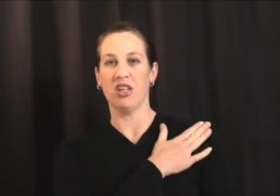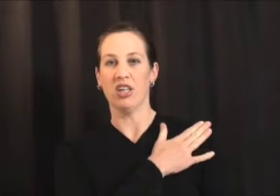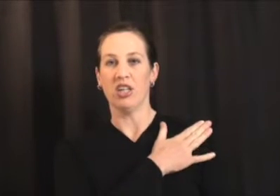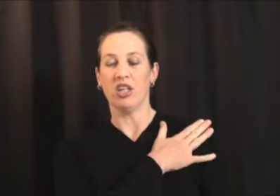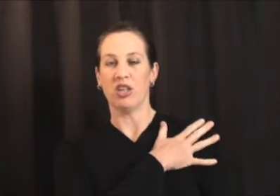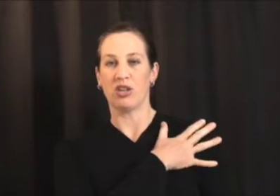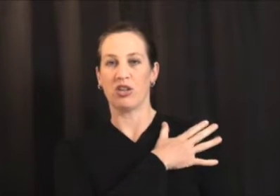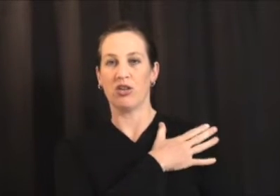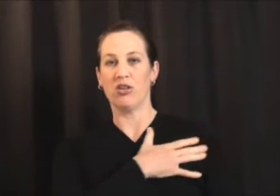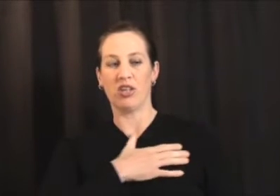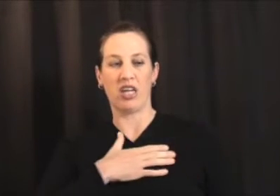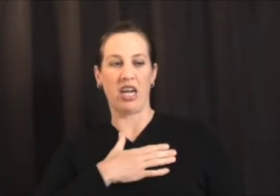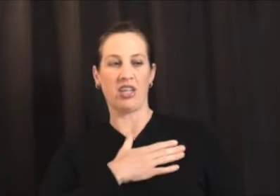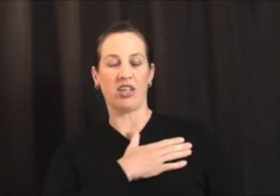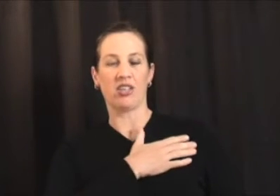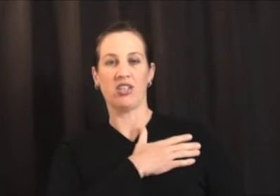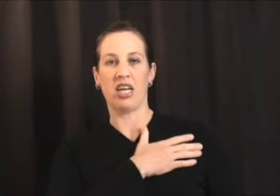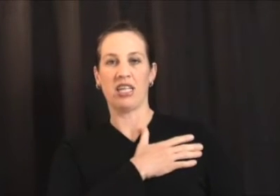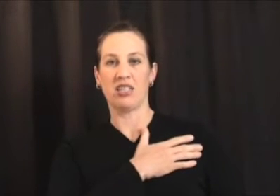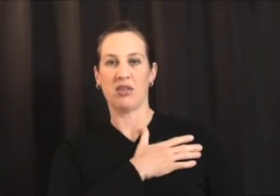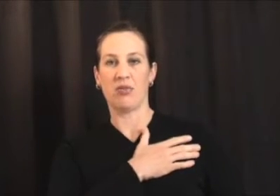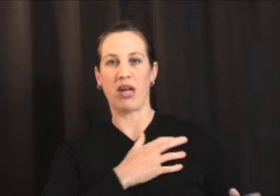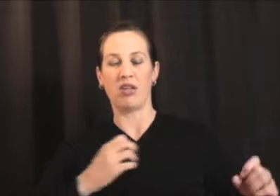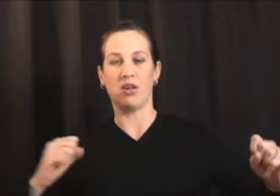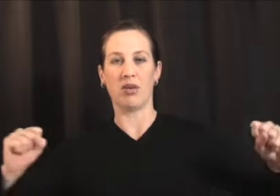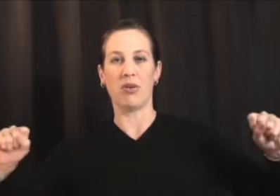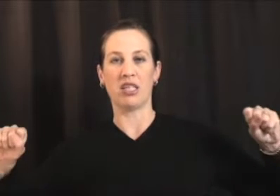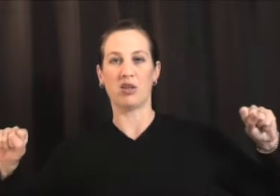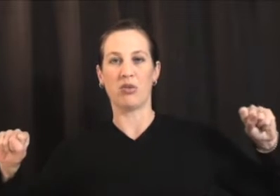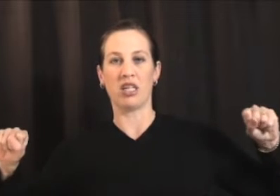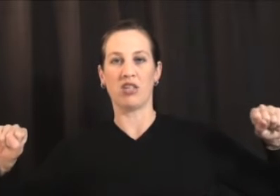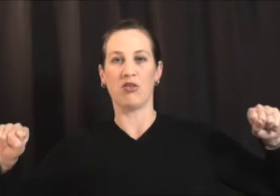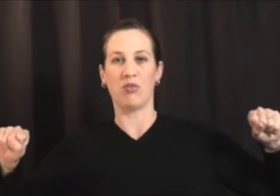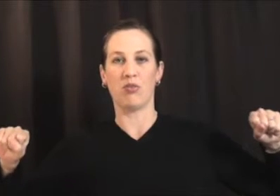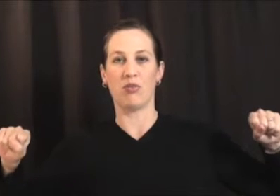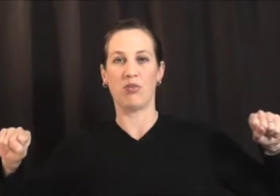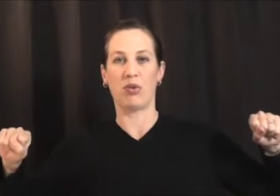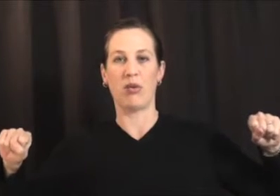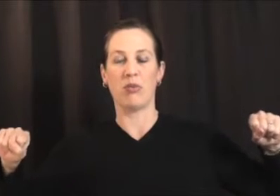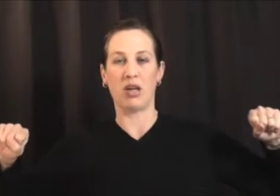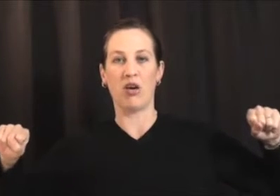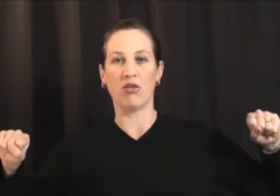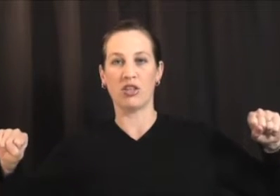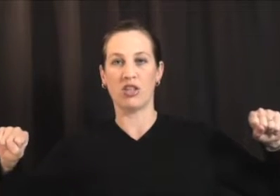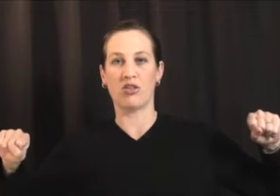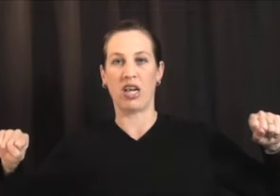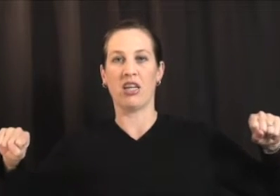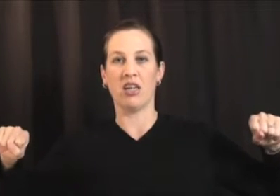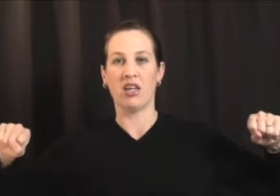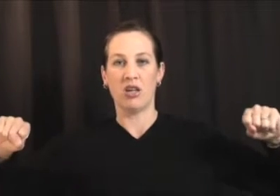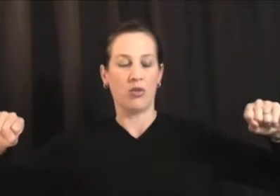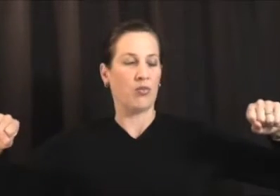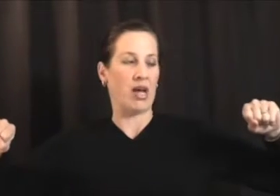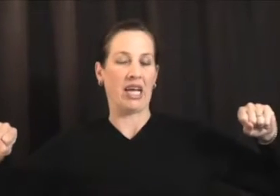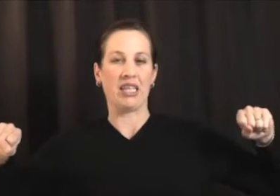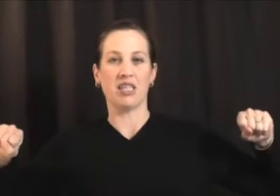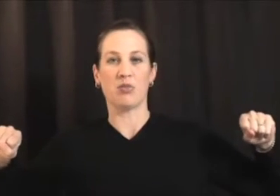your shoulder and your chest by doing a bench press. You probably over strained back in this